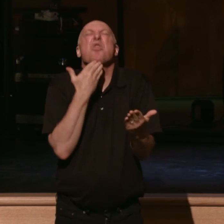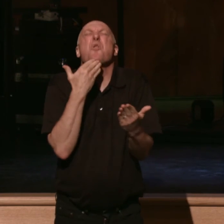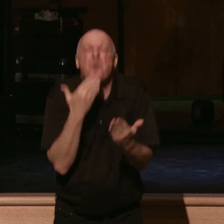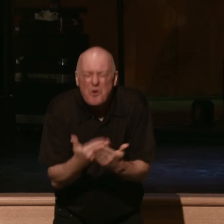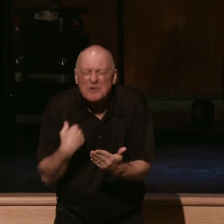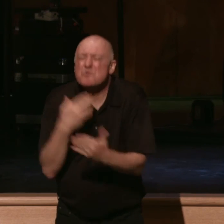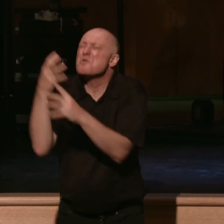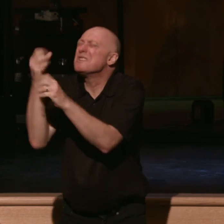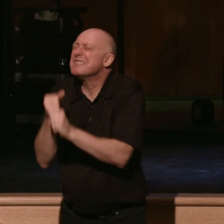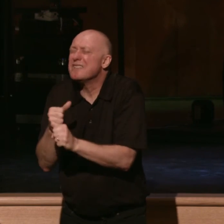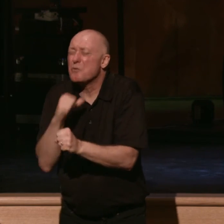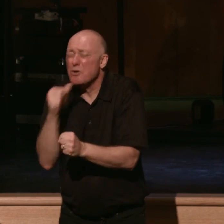received in Christ Jesus.